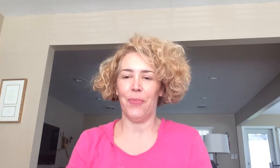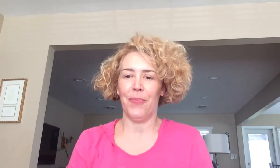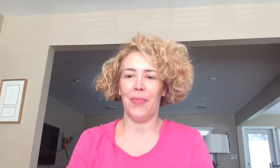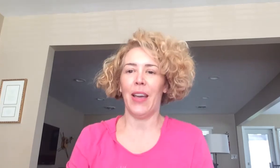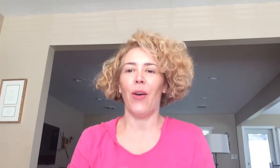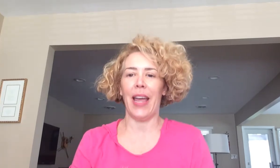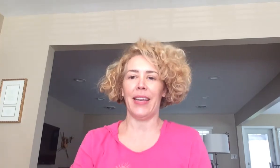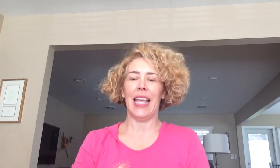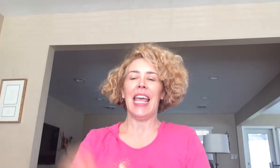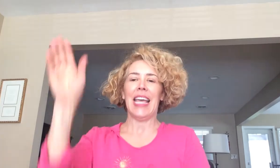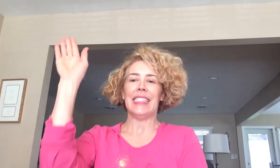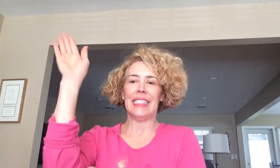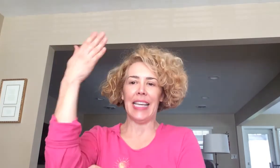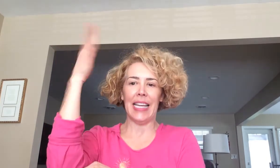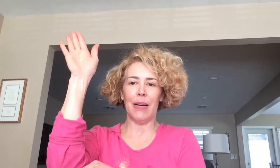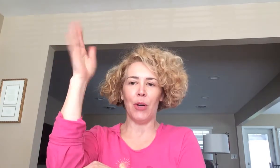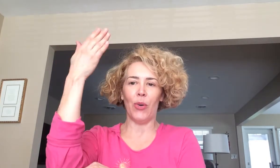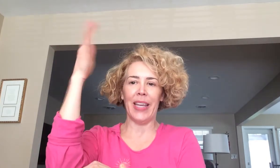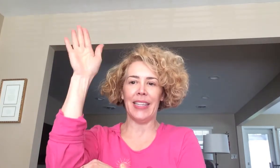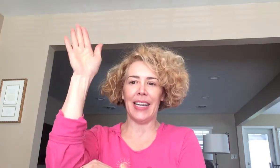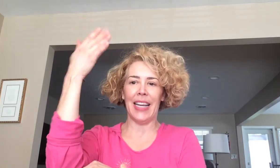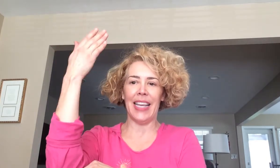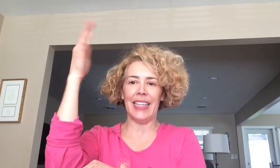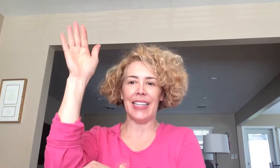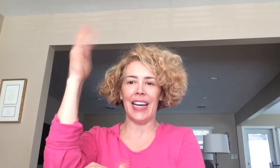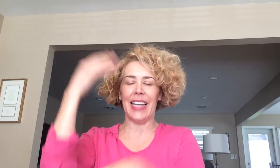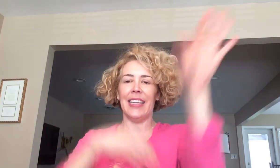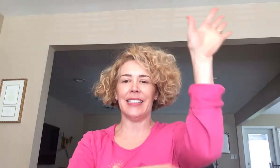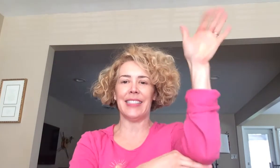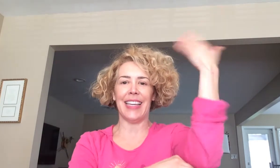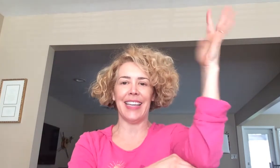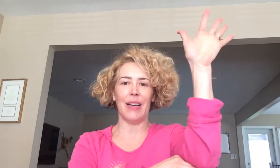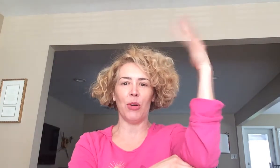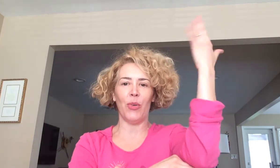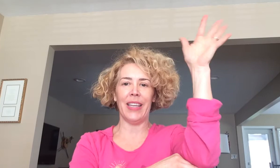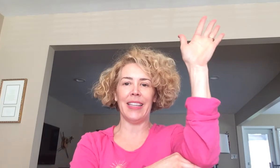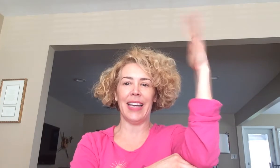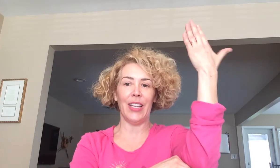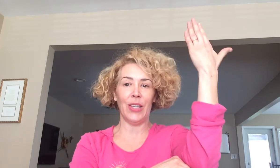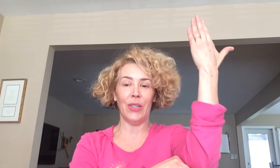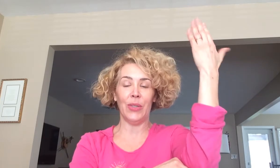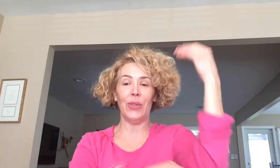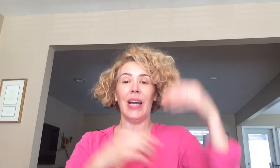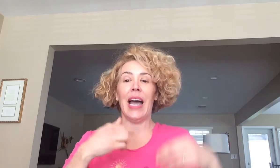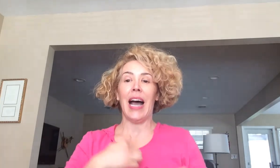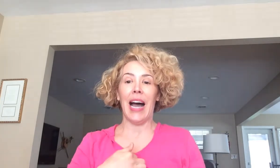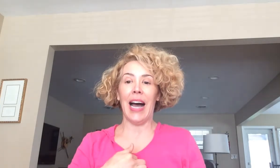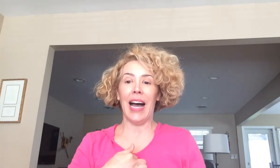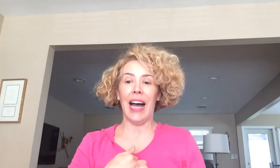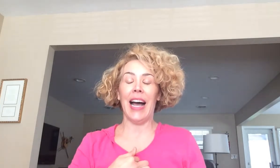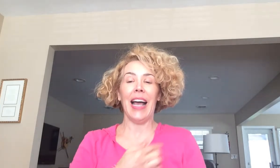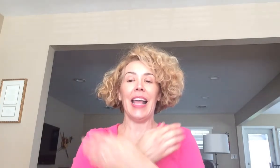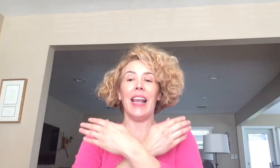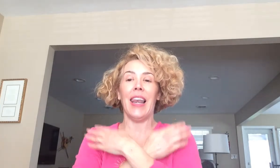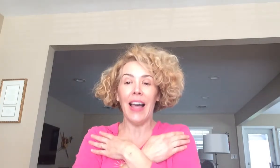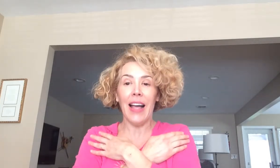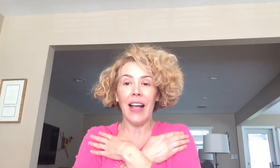Alright. Skid-a-marink-a-dink-a-dink, skid-a-marink-a-doo, I love